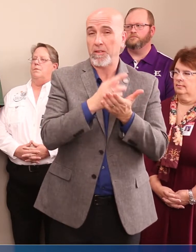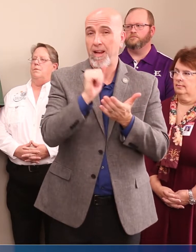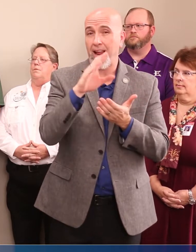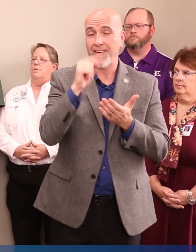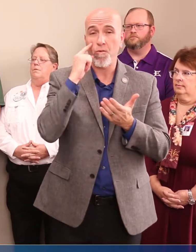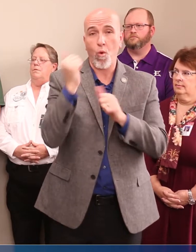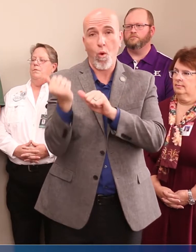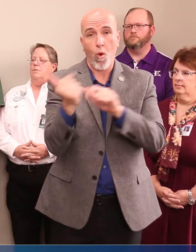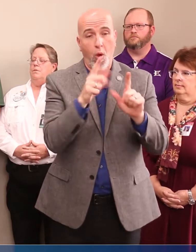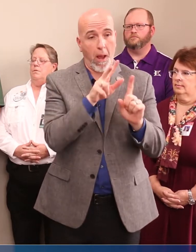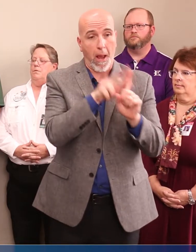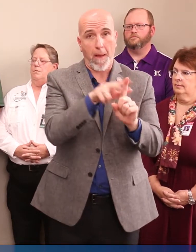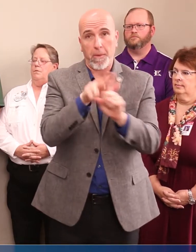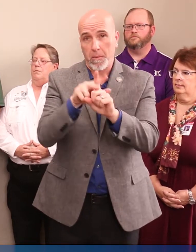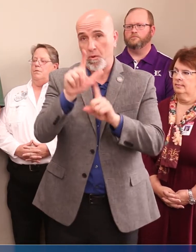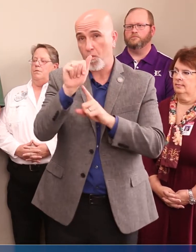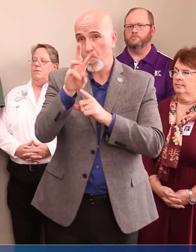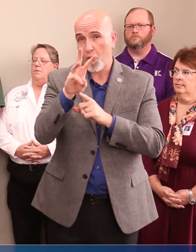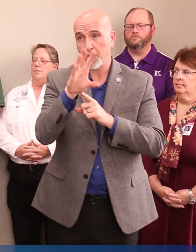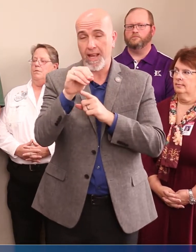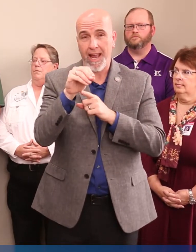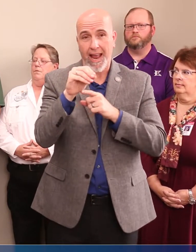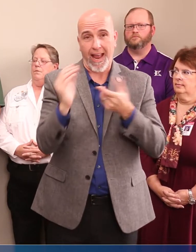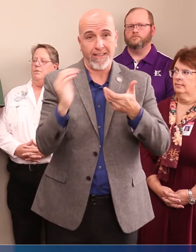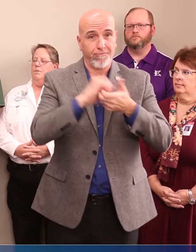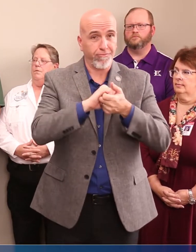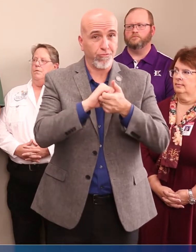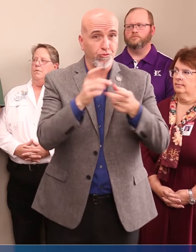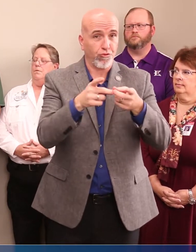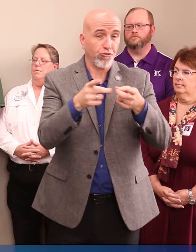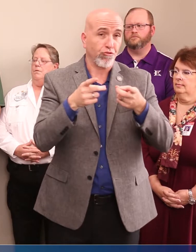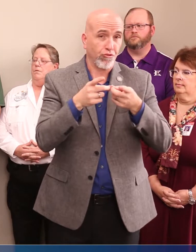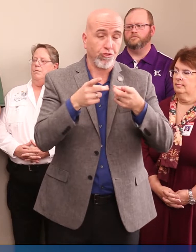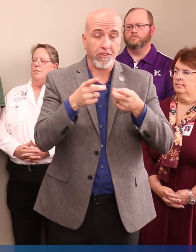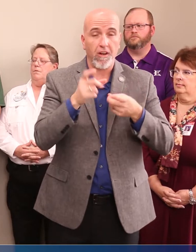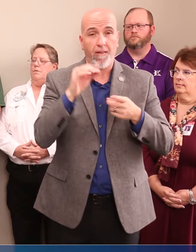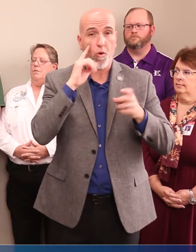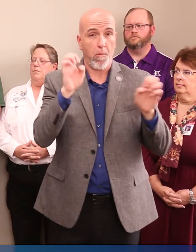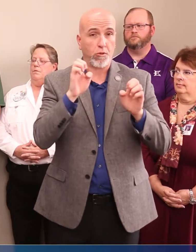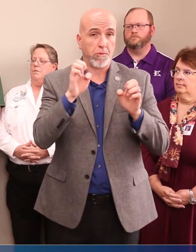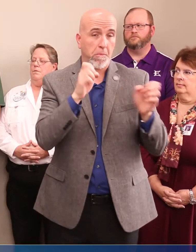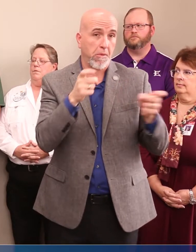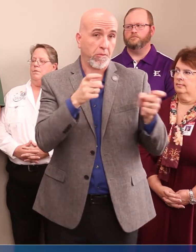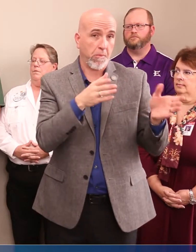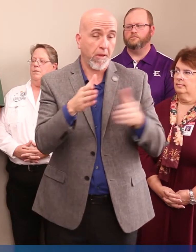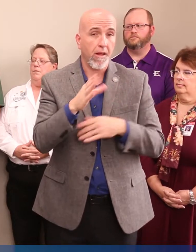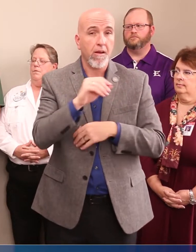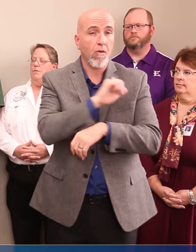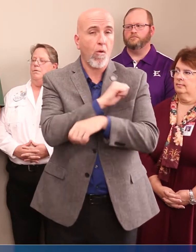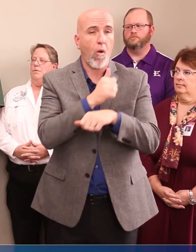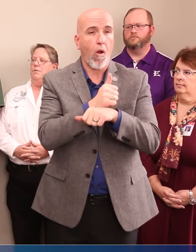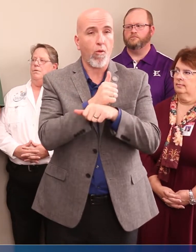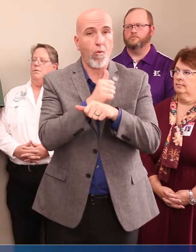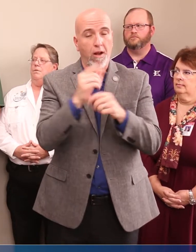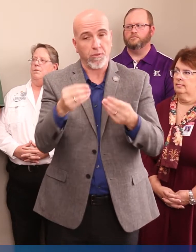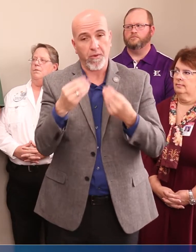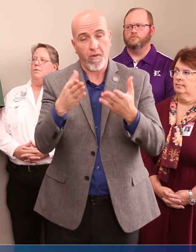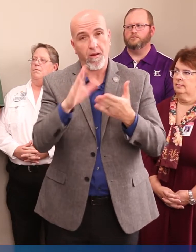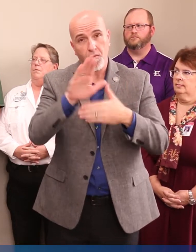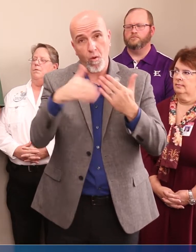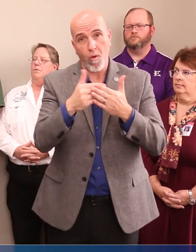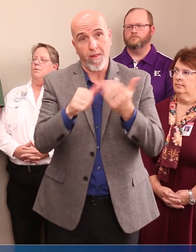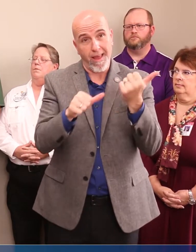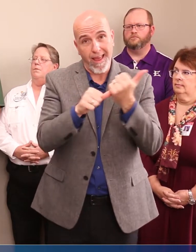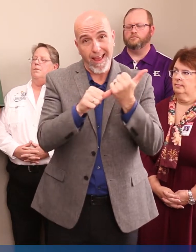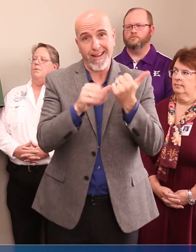of all applicable law and inter-jurisdictional emergency management plans and authorizes the furnishing of all aid and